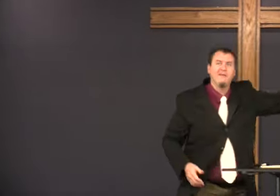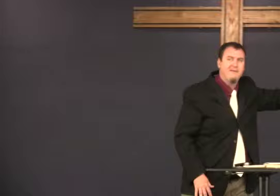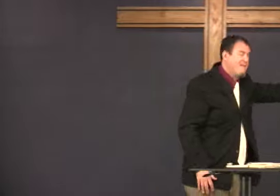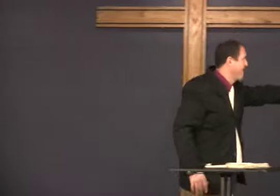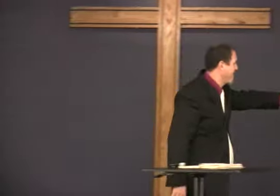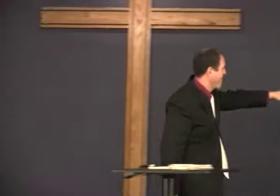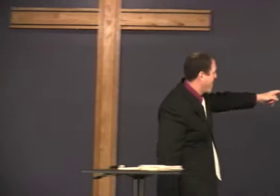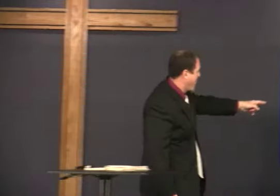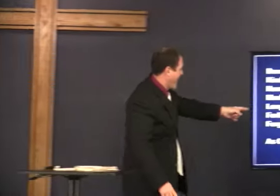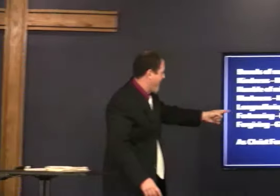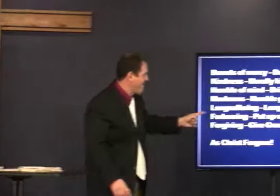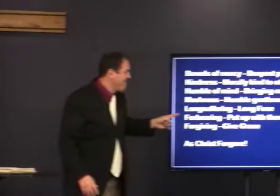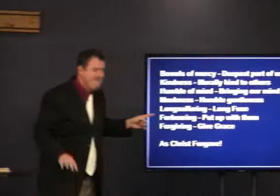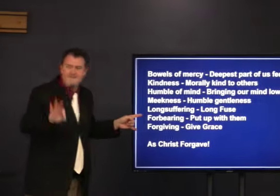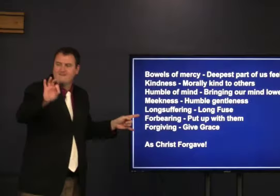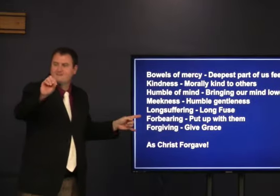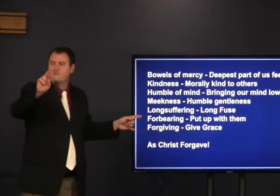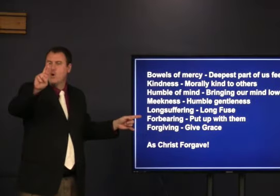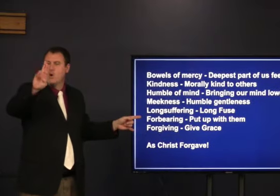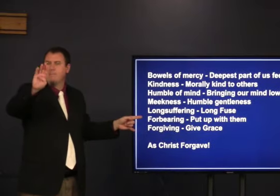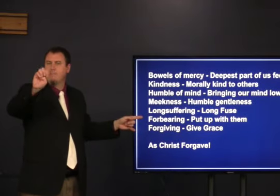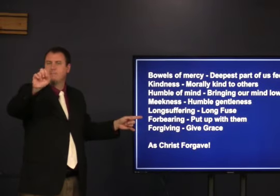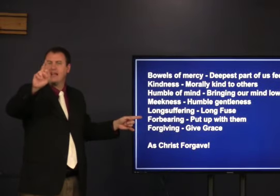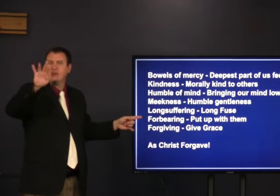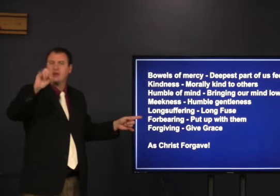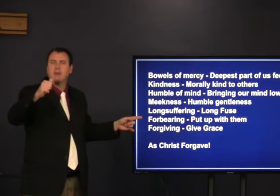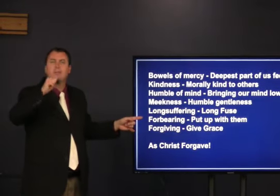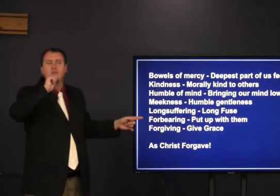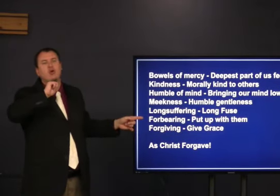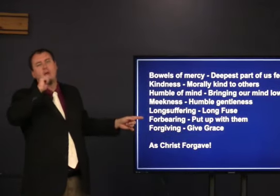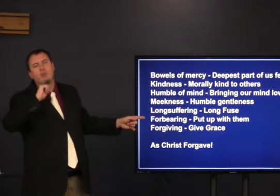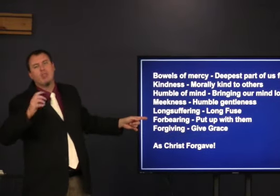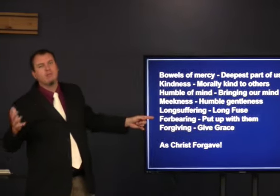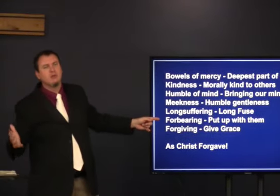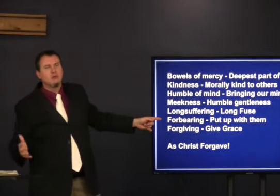but when it was the right time he went ahead and did something forbearing